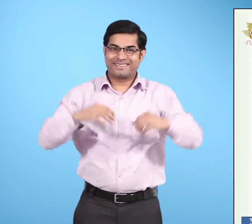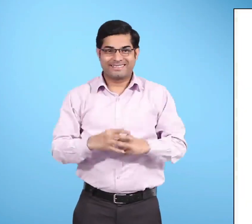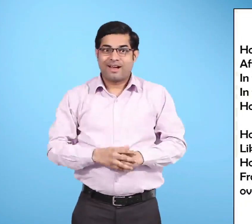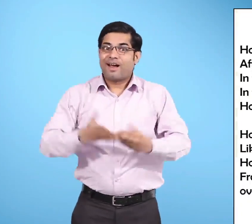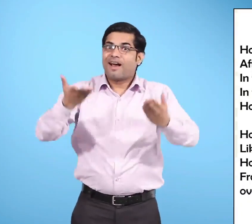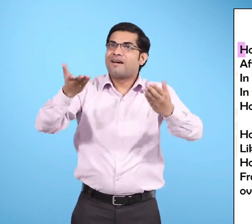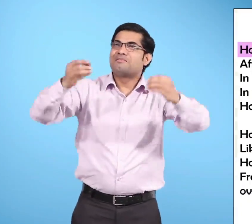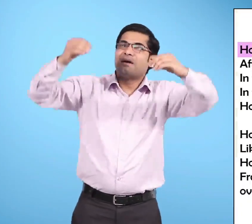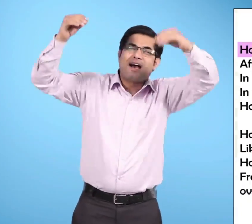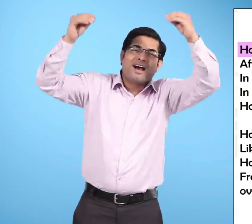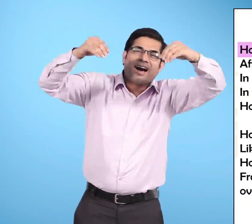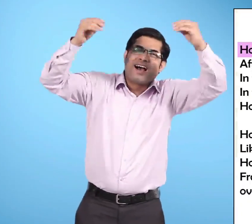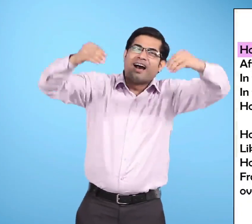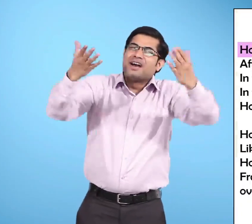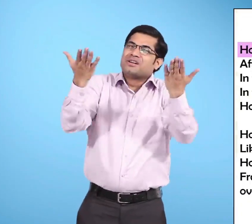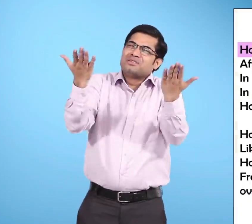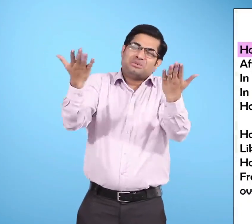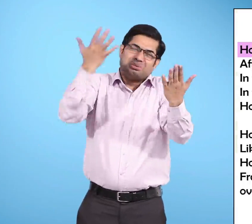How beautiful is the rain